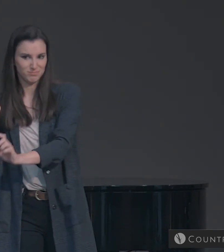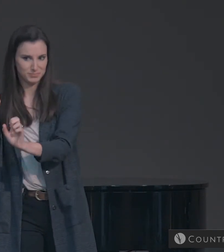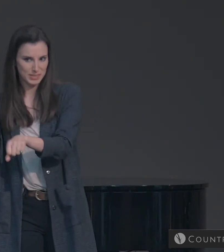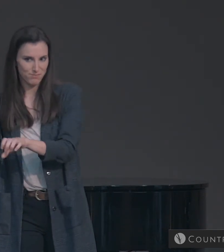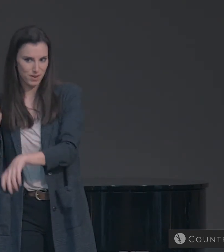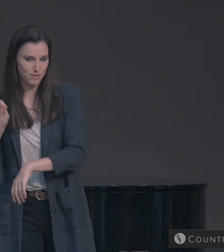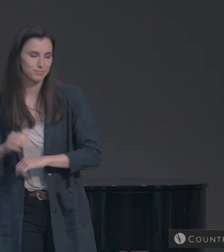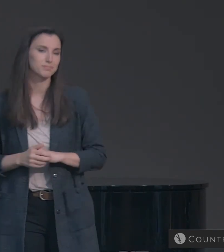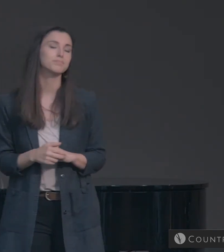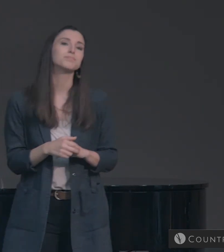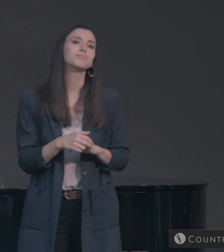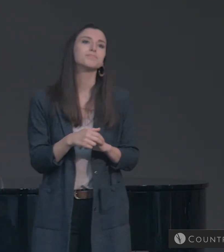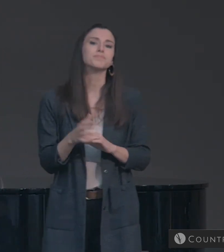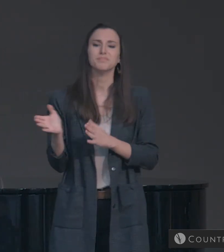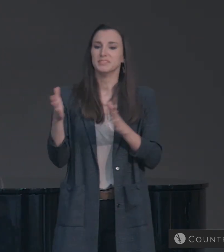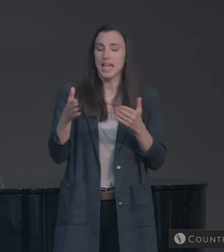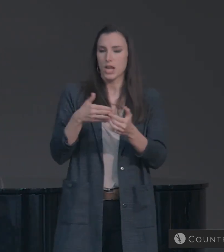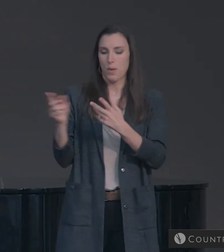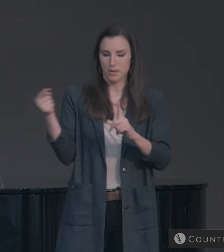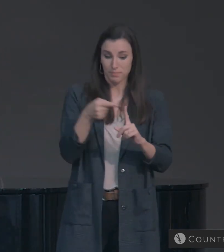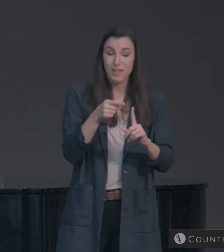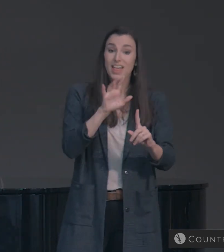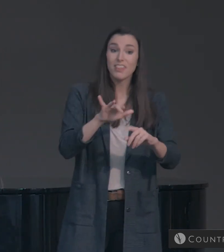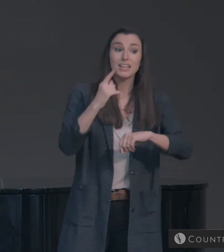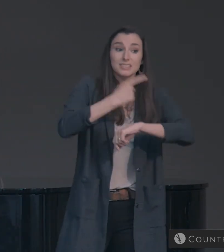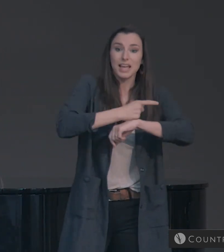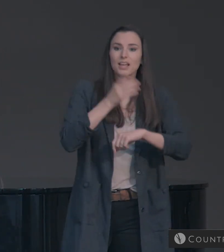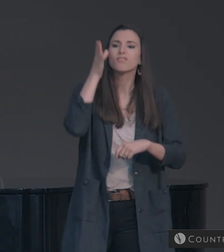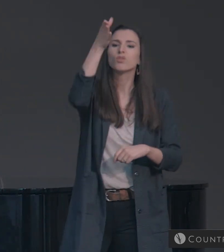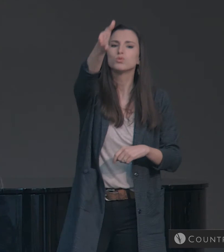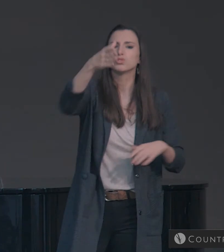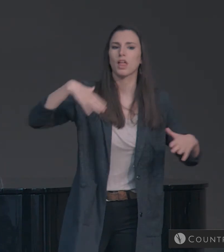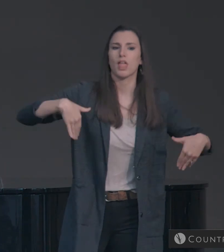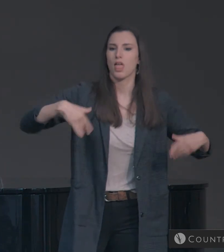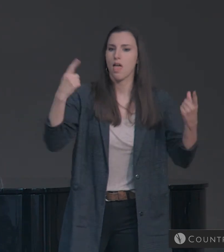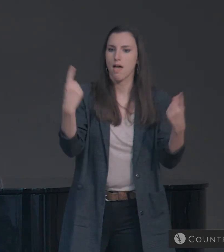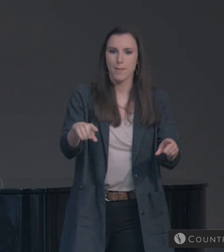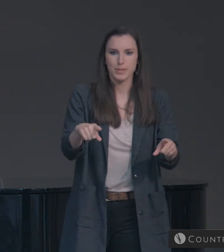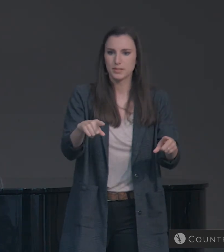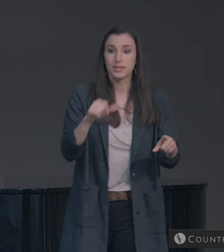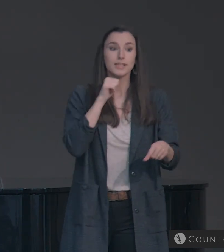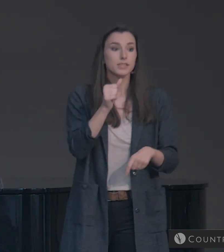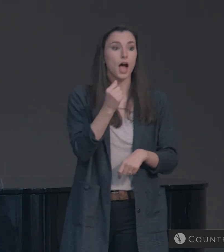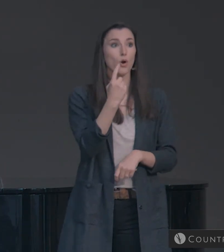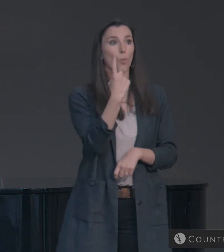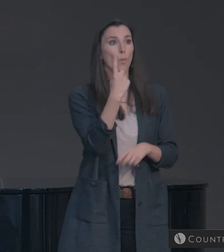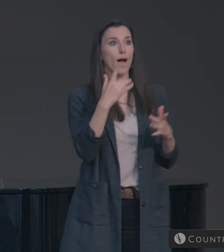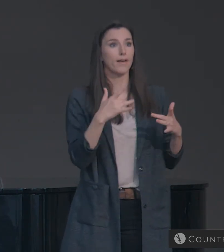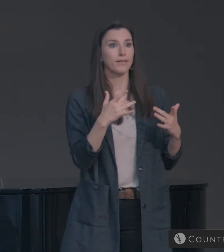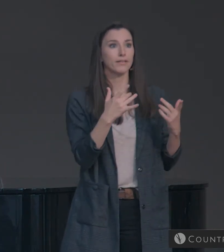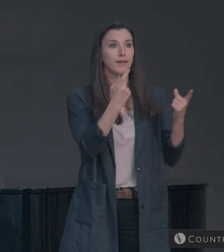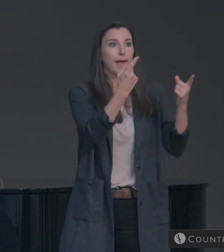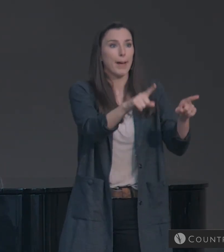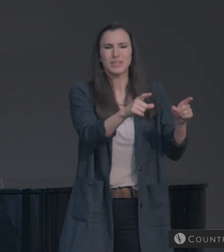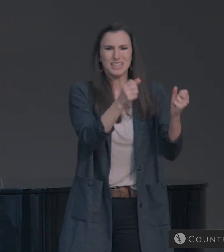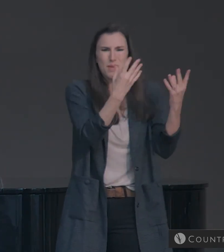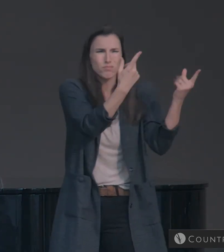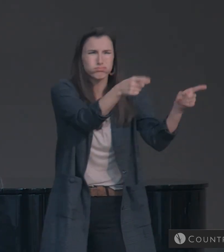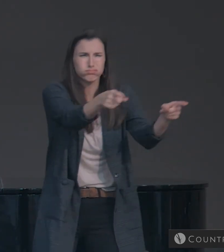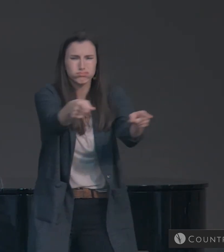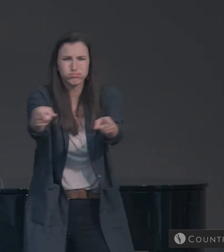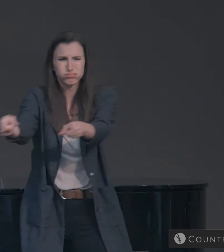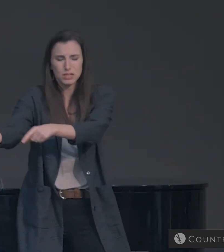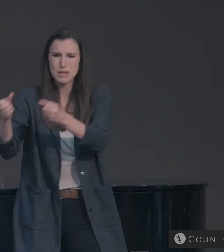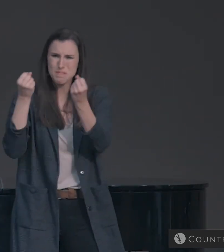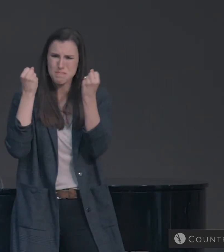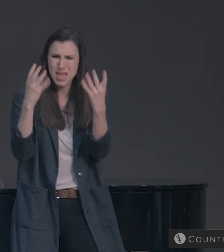But we understand that this day, it's a future, it's a series of events, it's